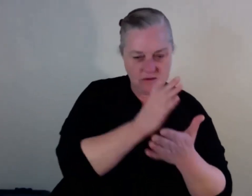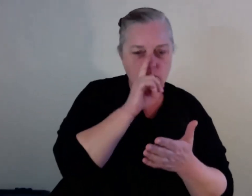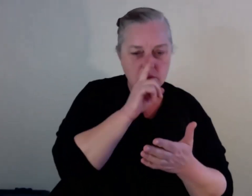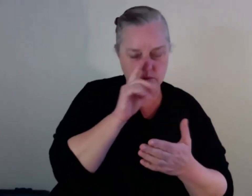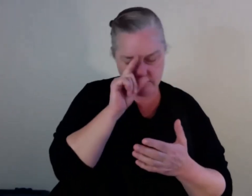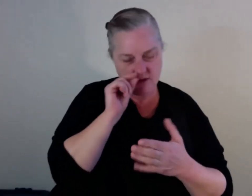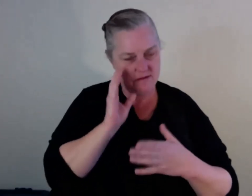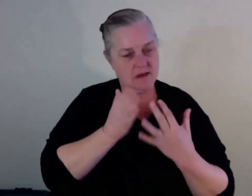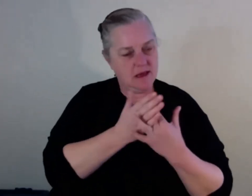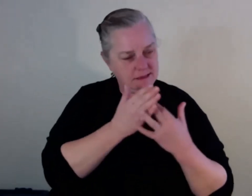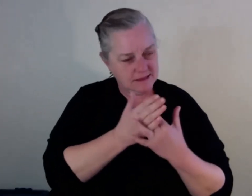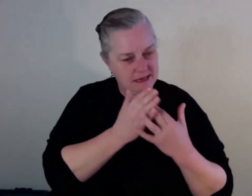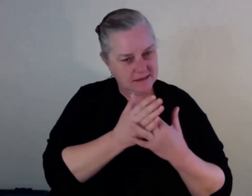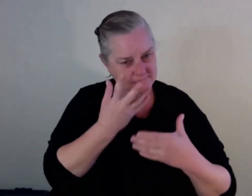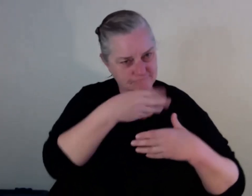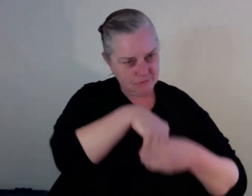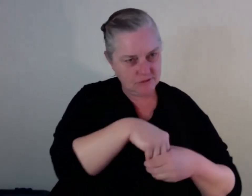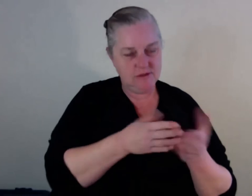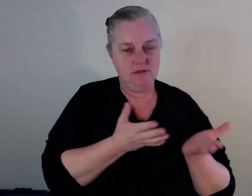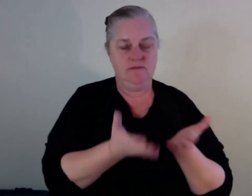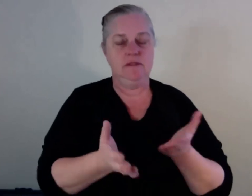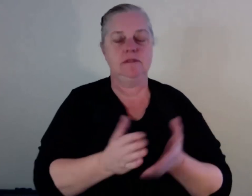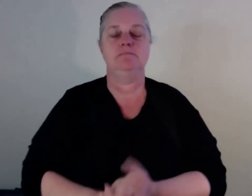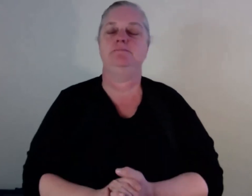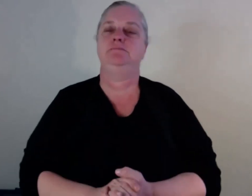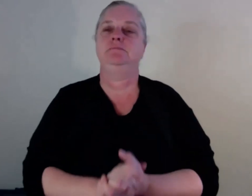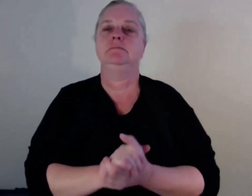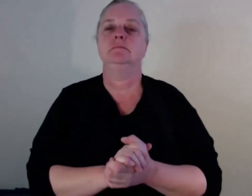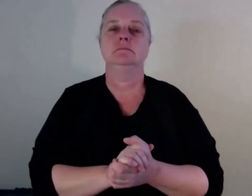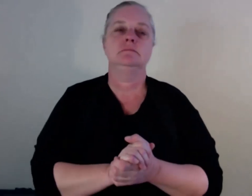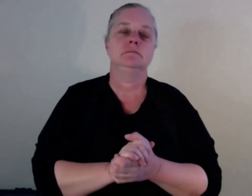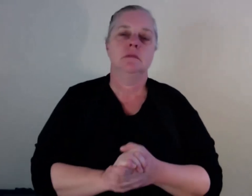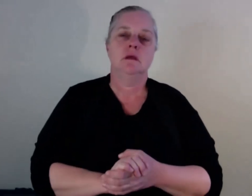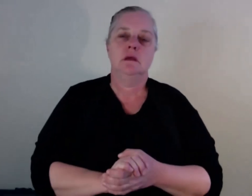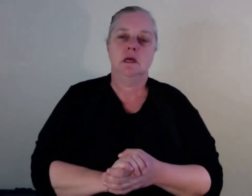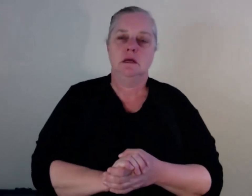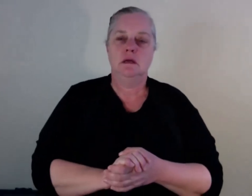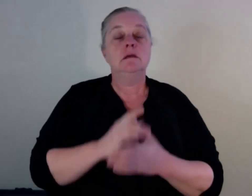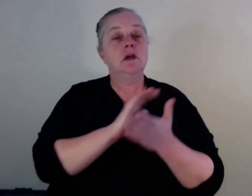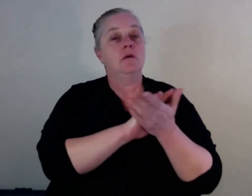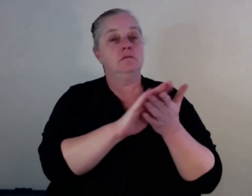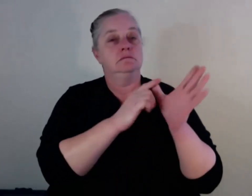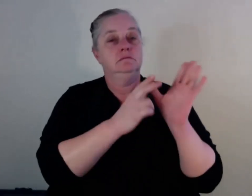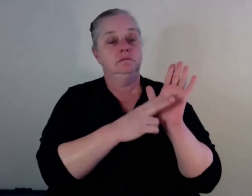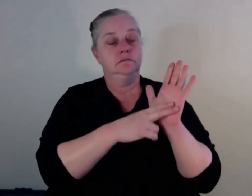Thanks so much, Bas. So I'm just going to give you a sort of brief overview of the working with